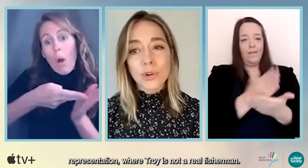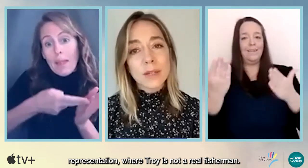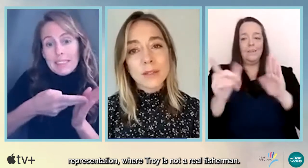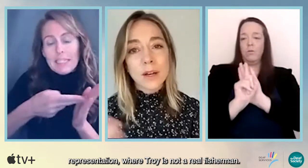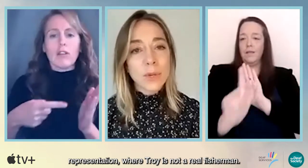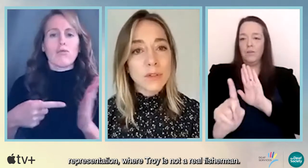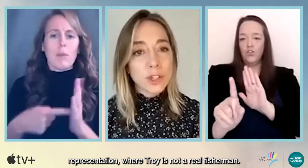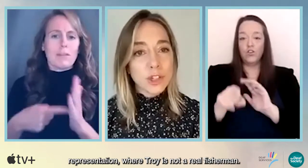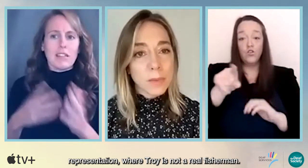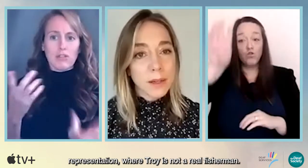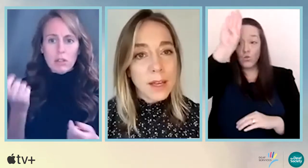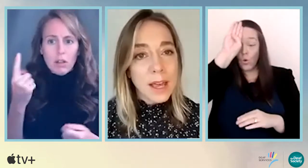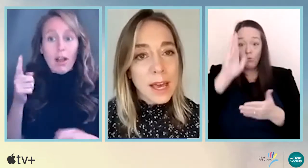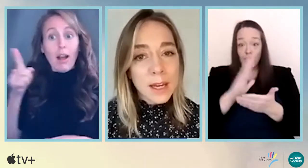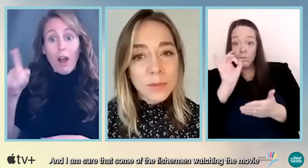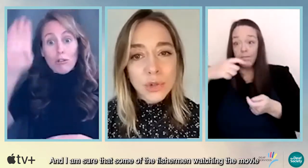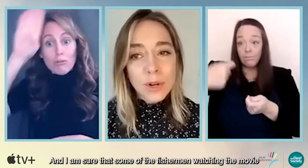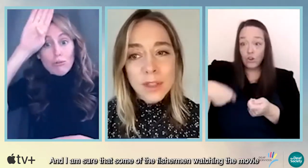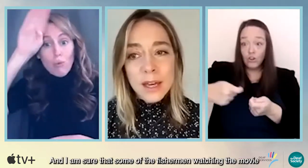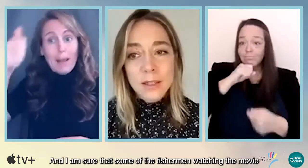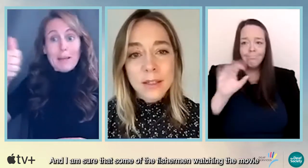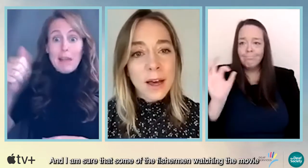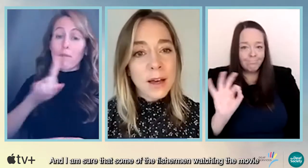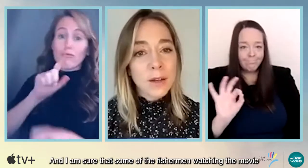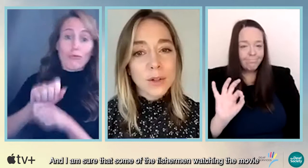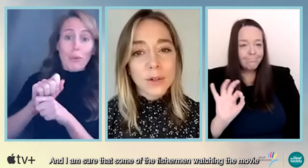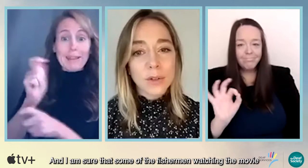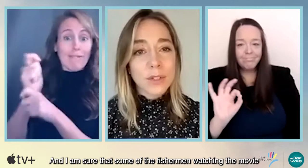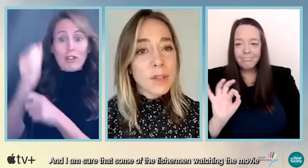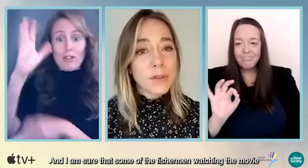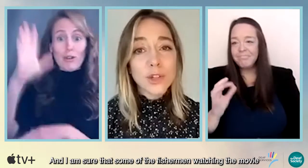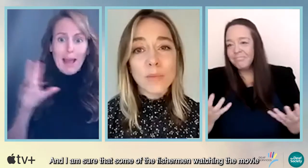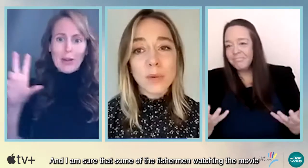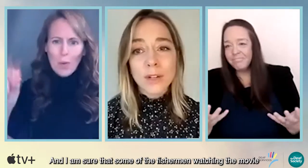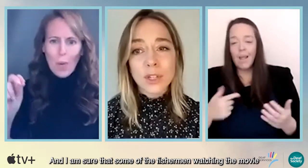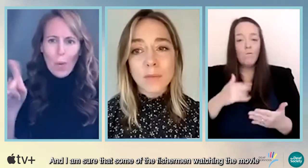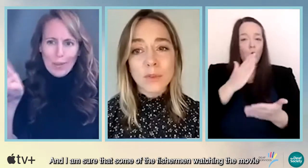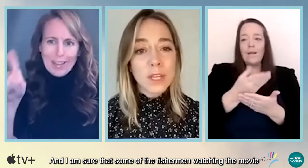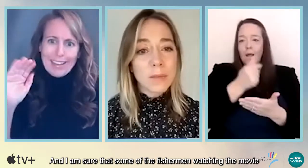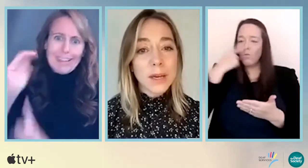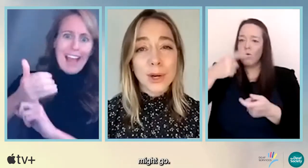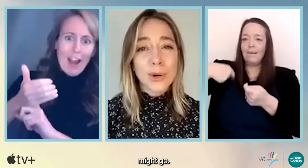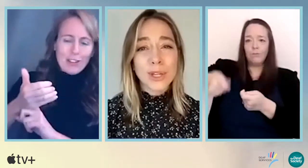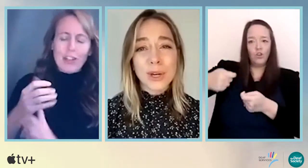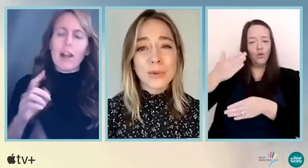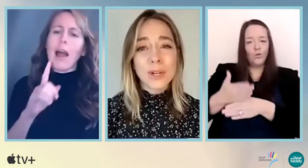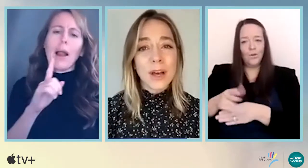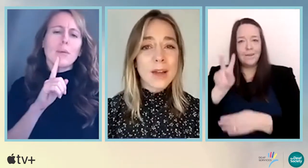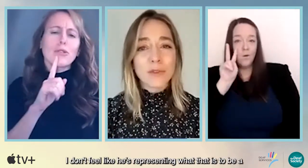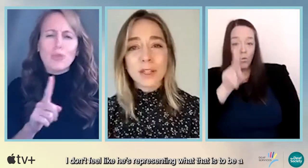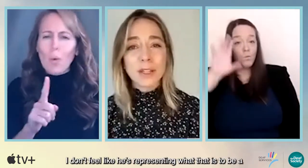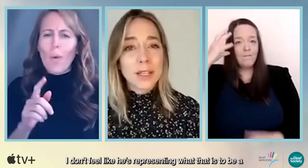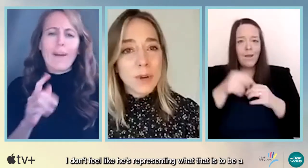know, Troy is not a real fisherman. And I am sure that some of the fishermen watching the movie might go, you know,